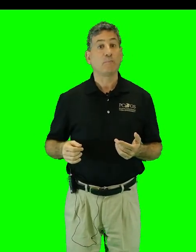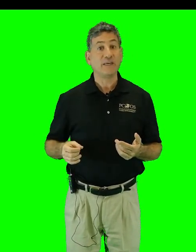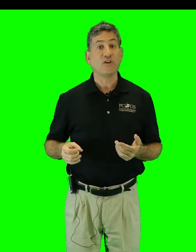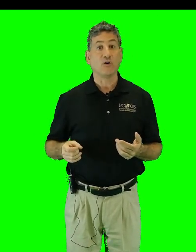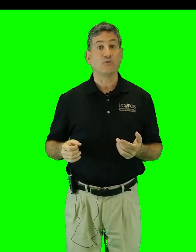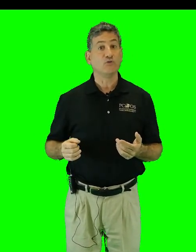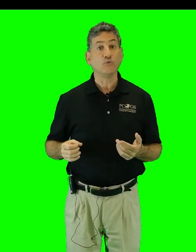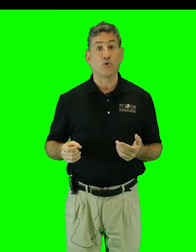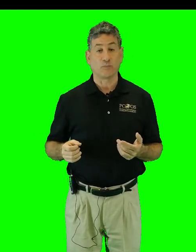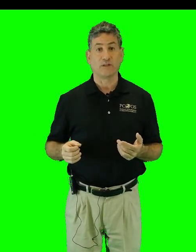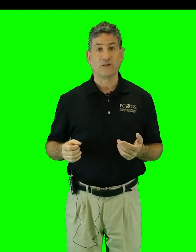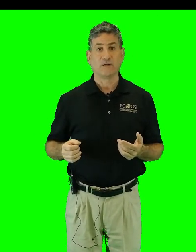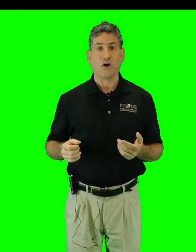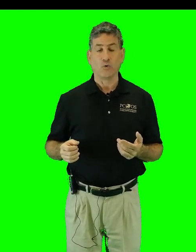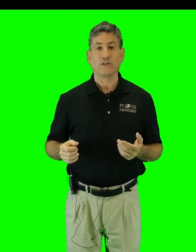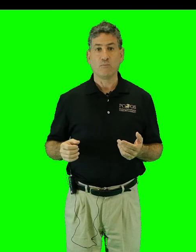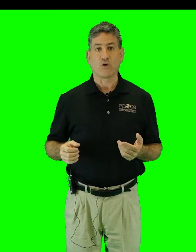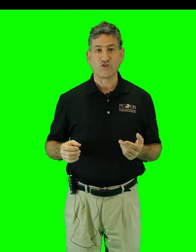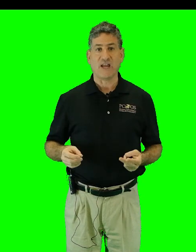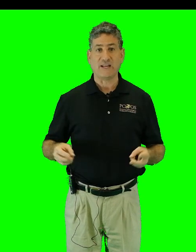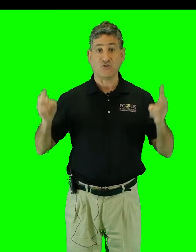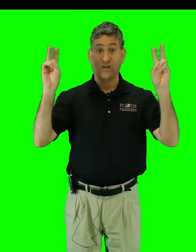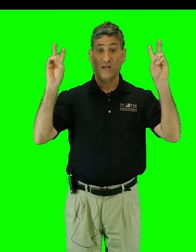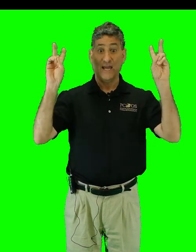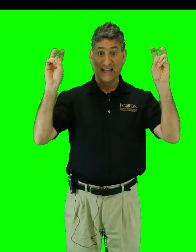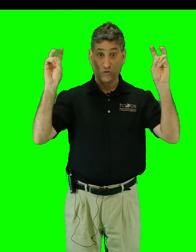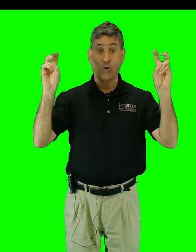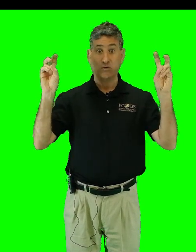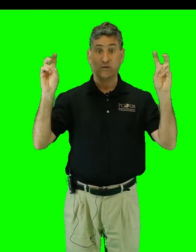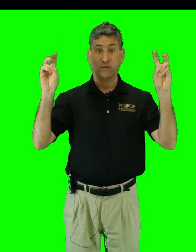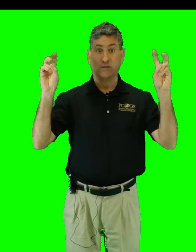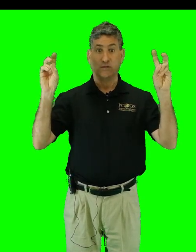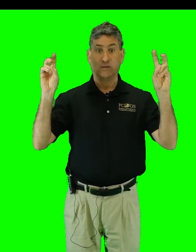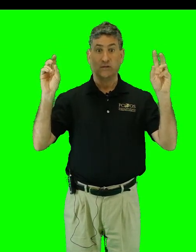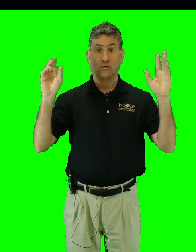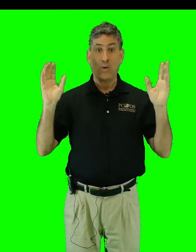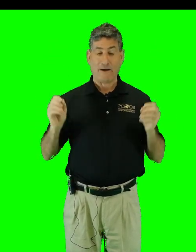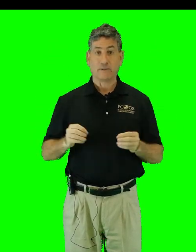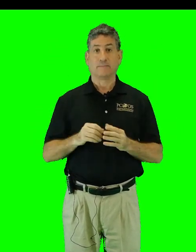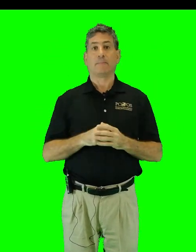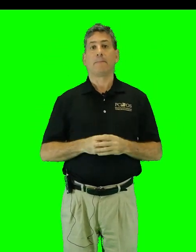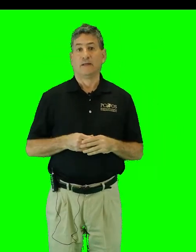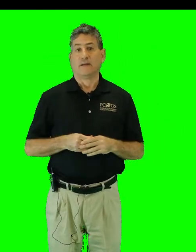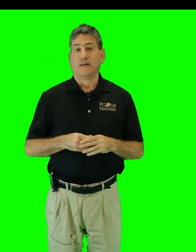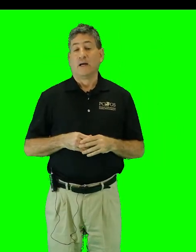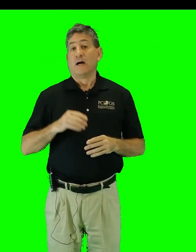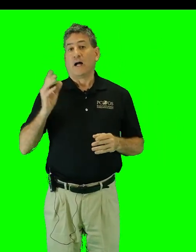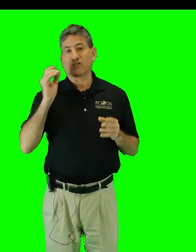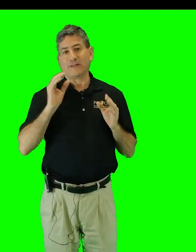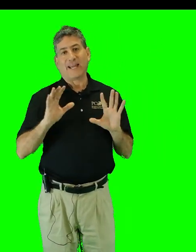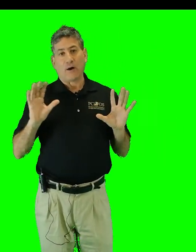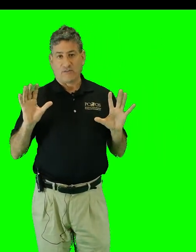be no new normal only more change. End quote. Wow. Ultimately however